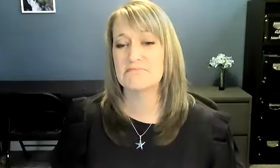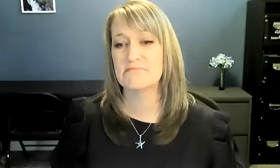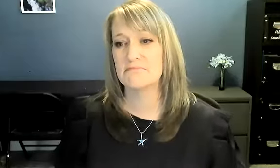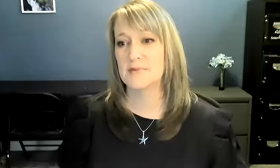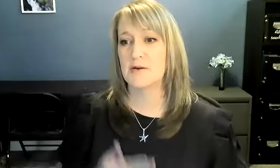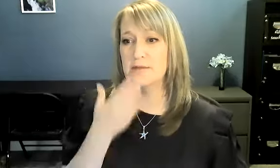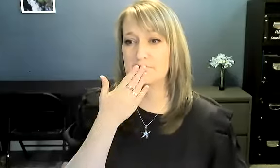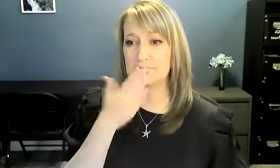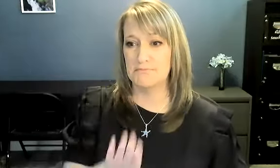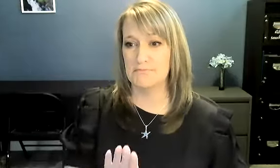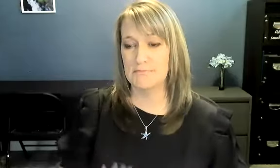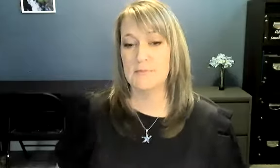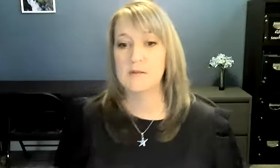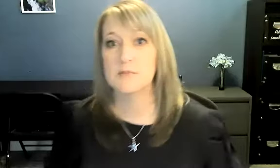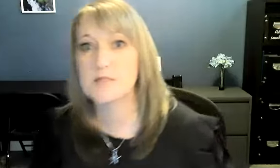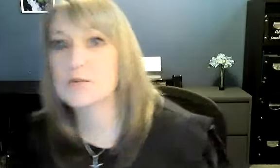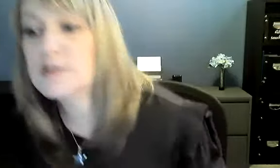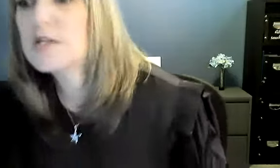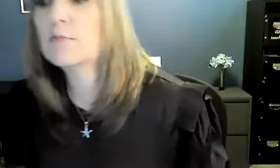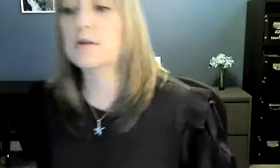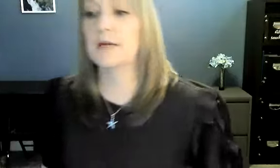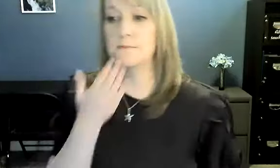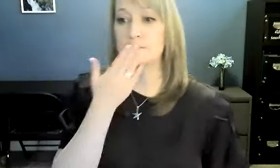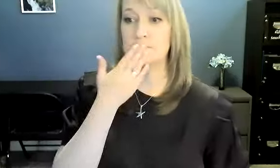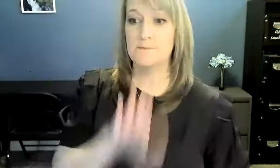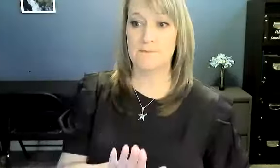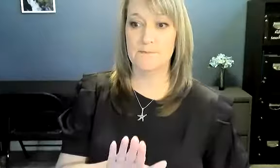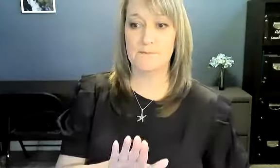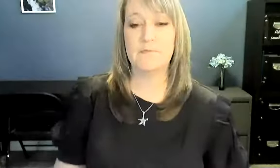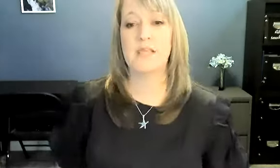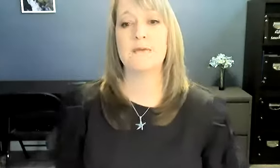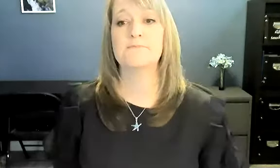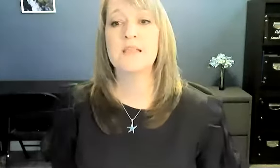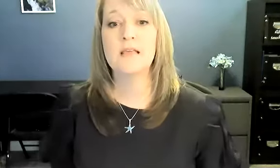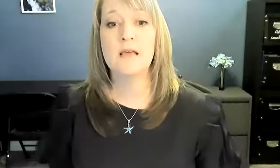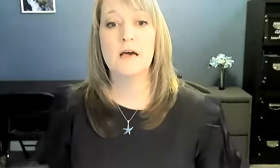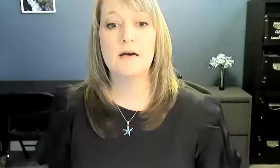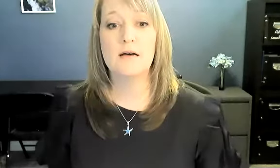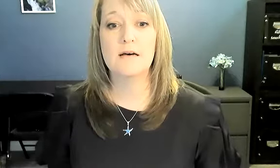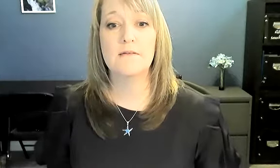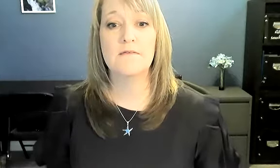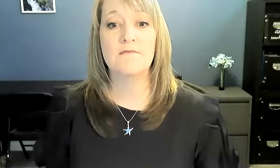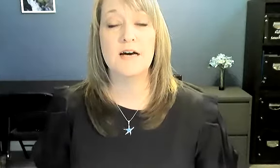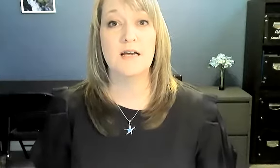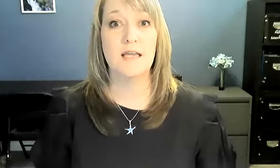All right. Scoop my chair up a little bit. Okay. Fine